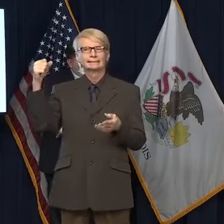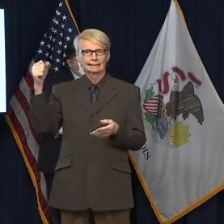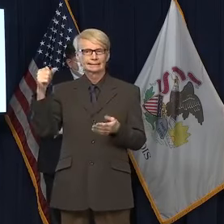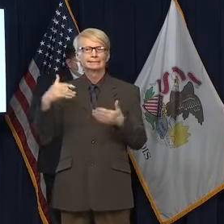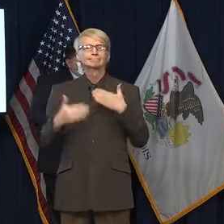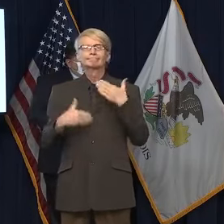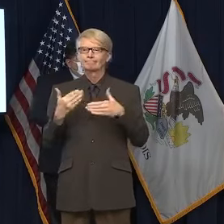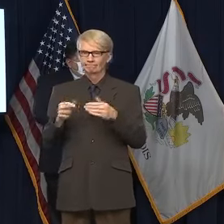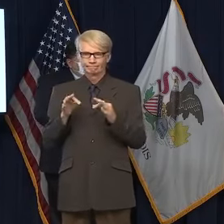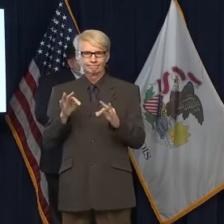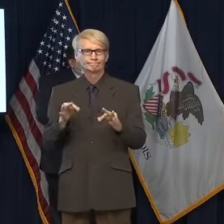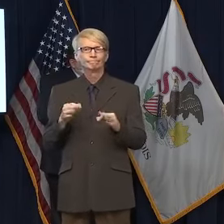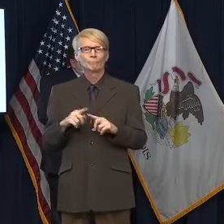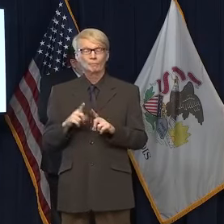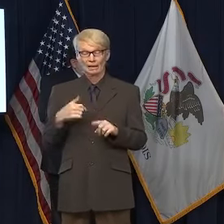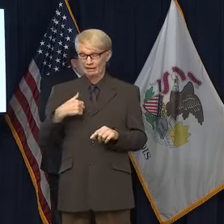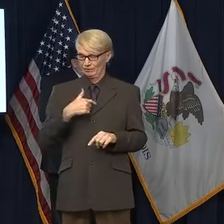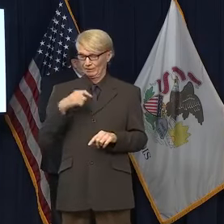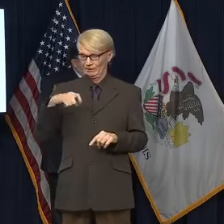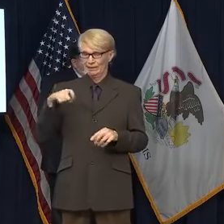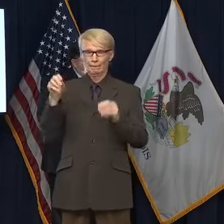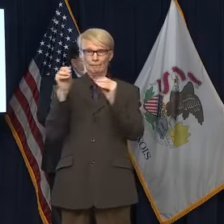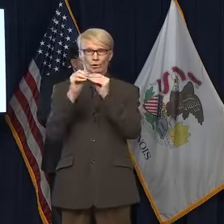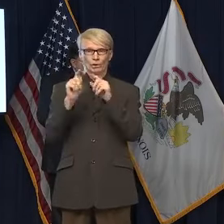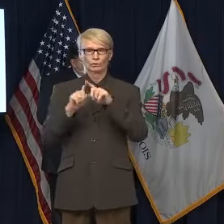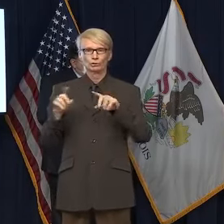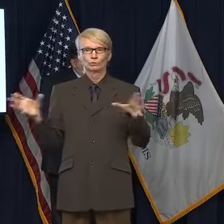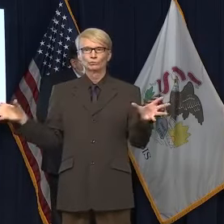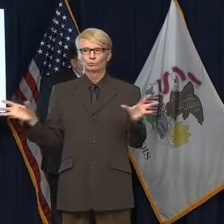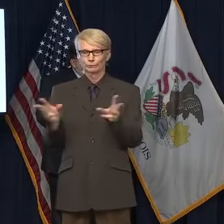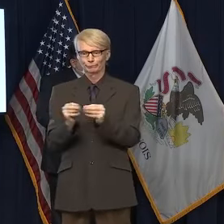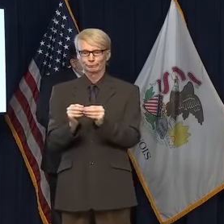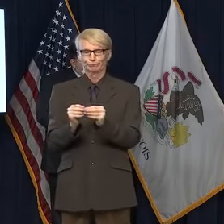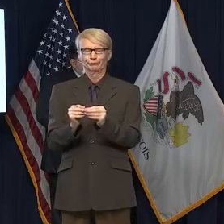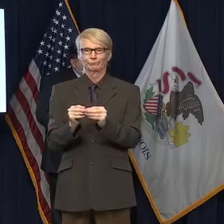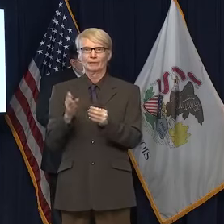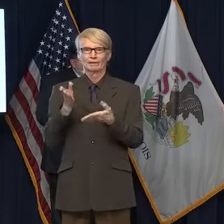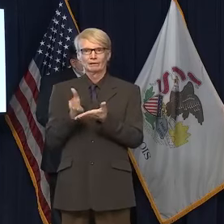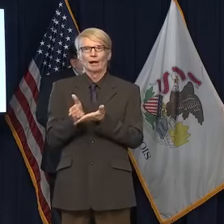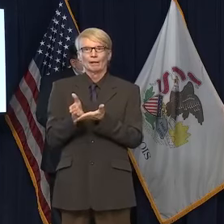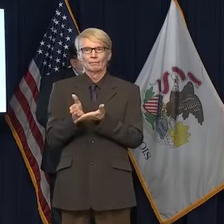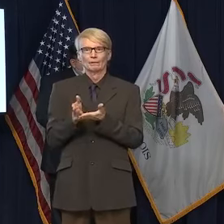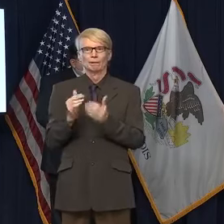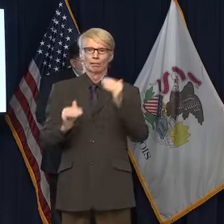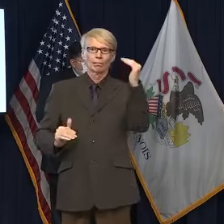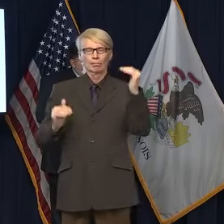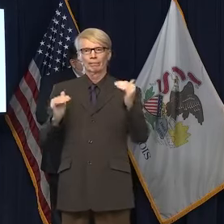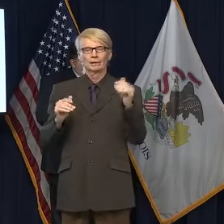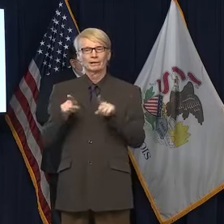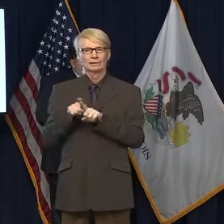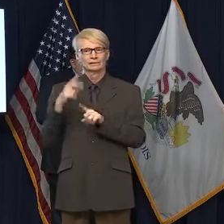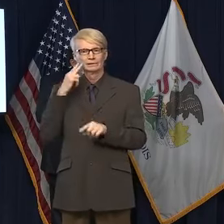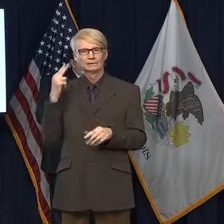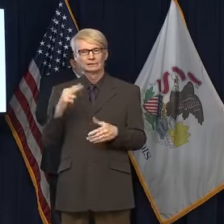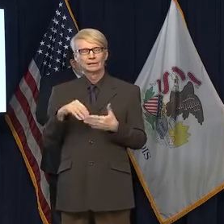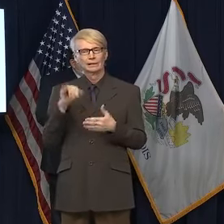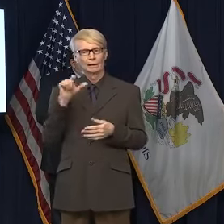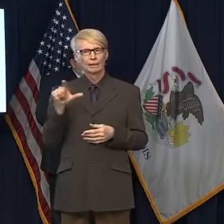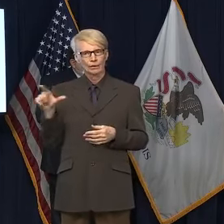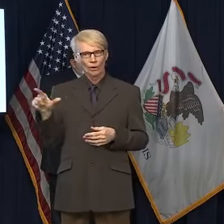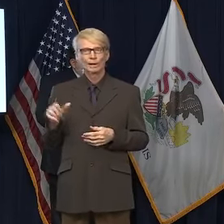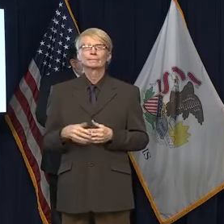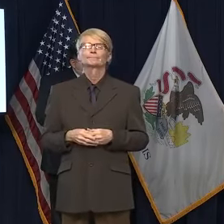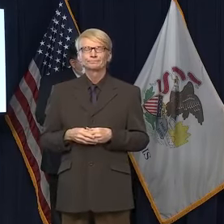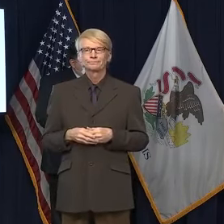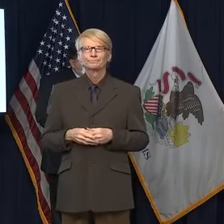However, there is much more that needs to be done to fully bridge the digital divide, as we see it here in Illinois. Given the urgency of